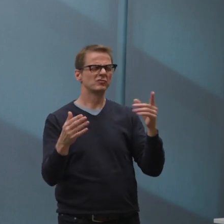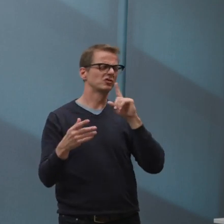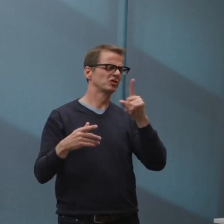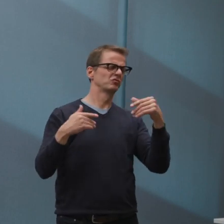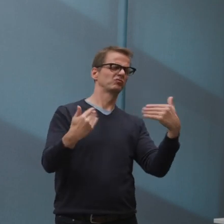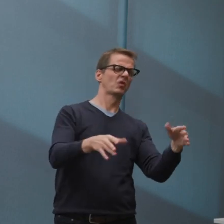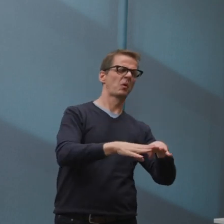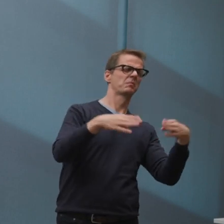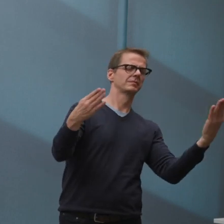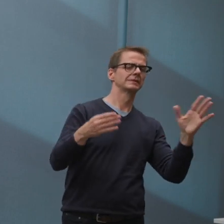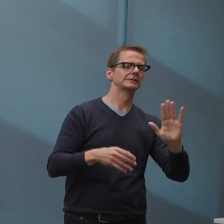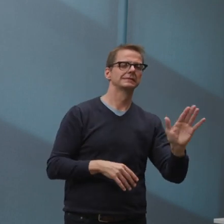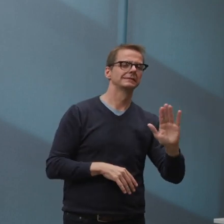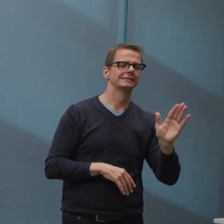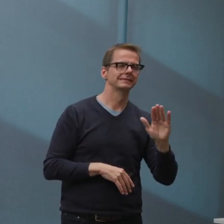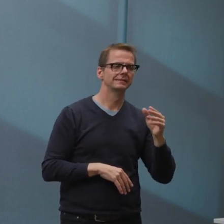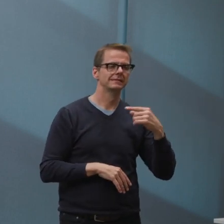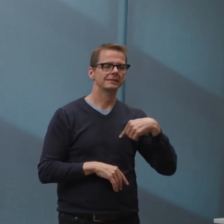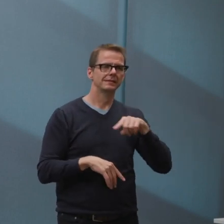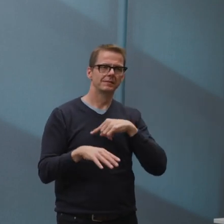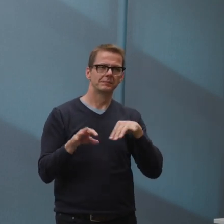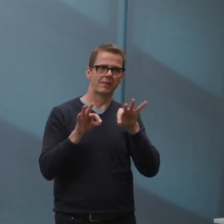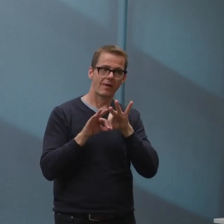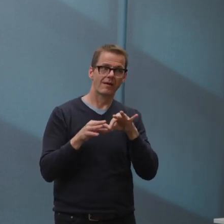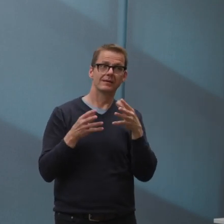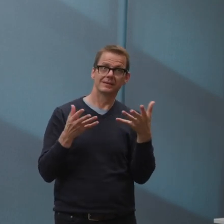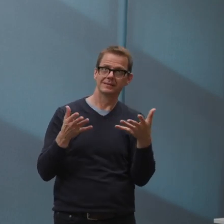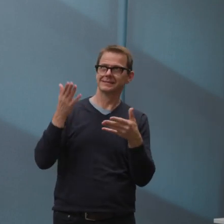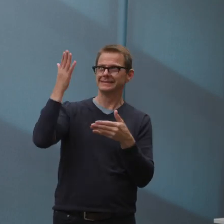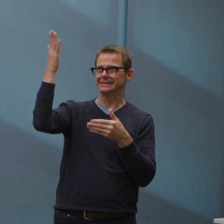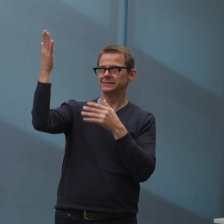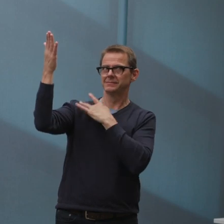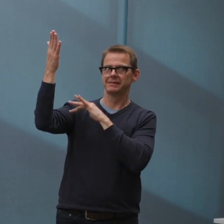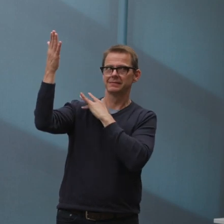questions and then to be able to enforce accordingly.